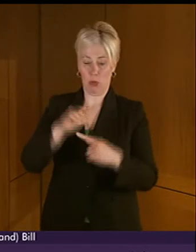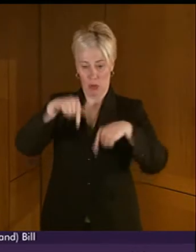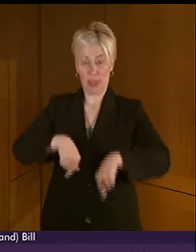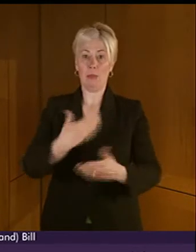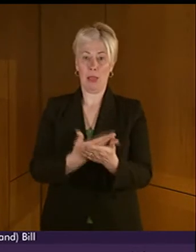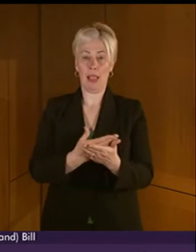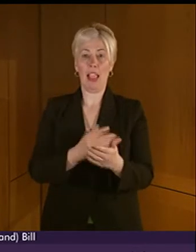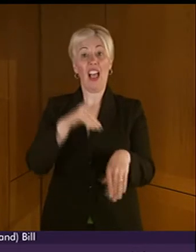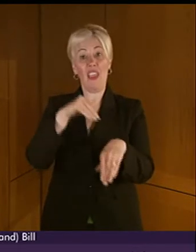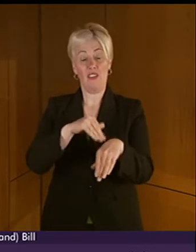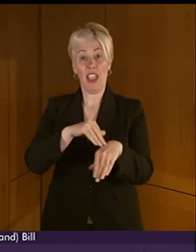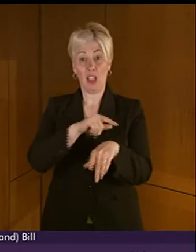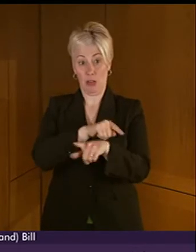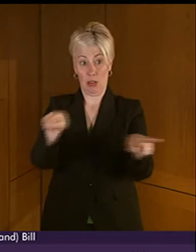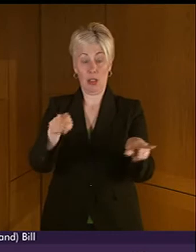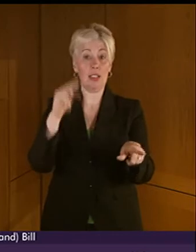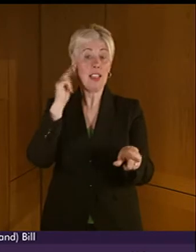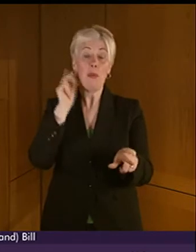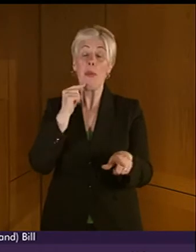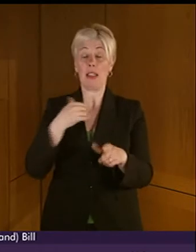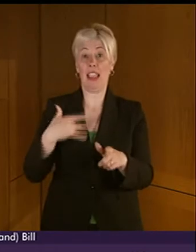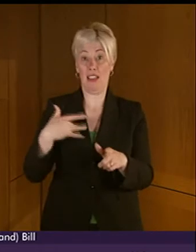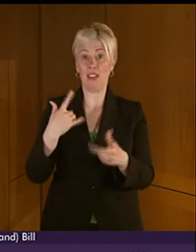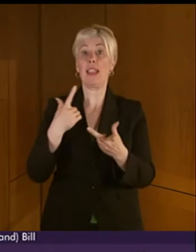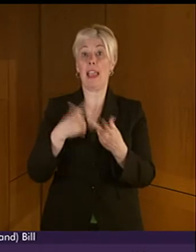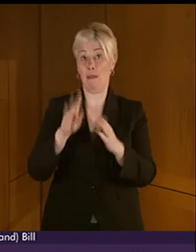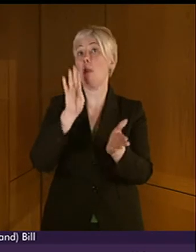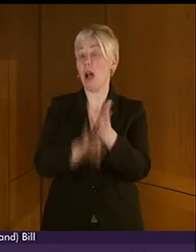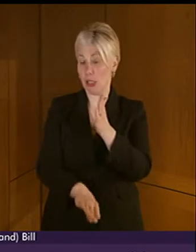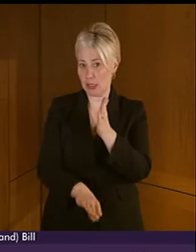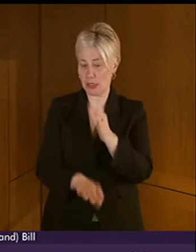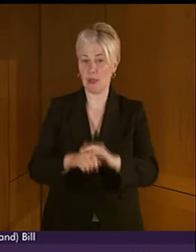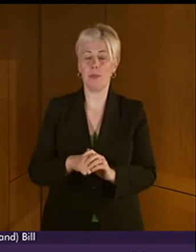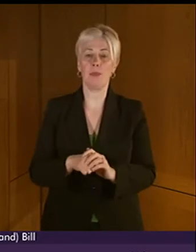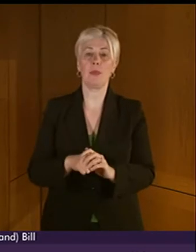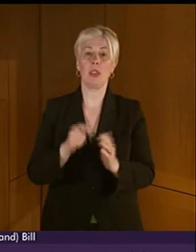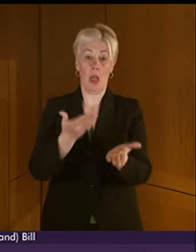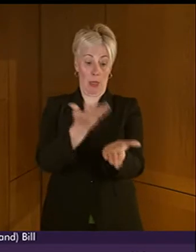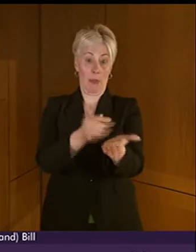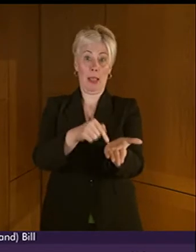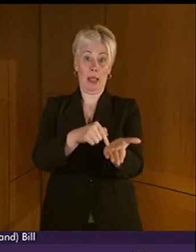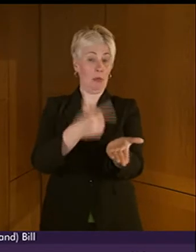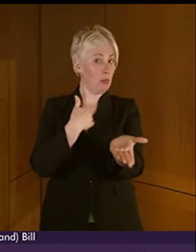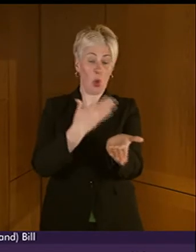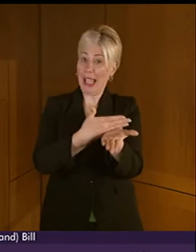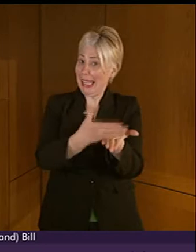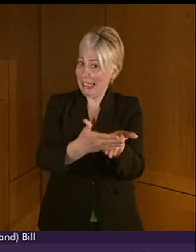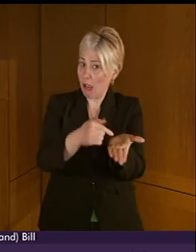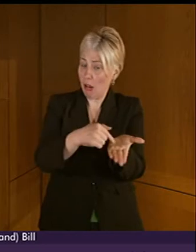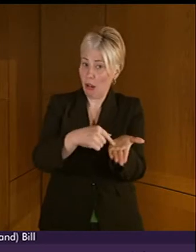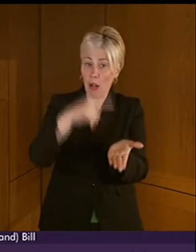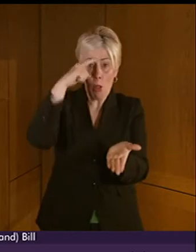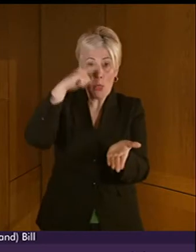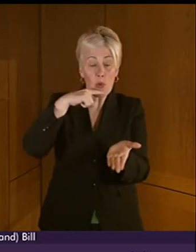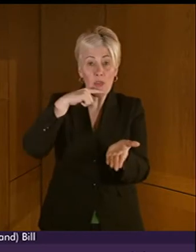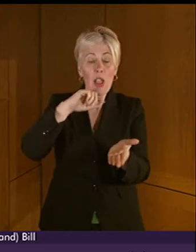to have on people's lives if it fulfils its potential. The policy intention of the Bill is quite clear that the profile of language